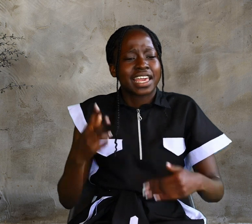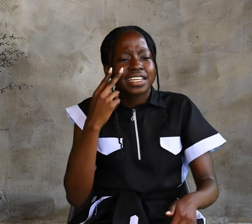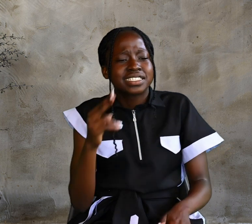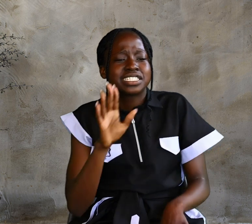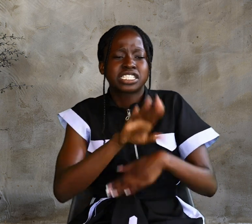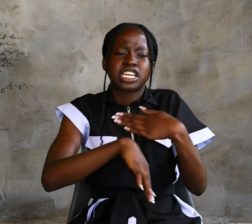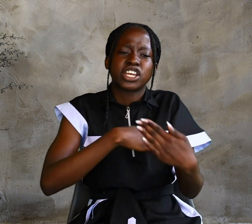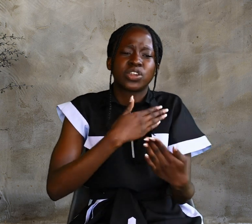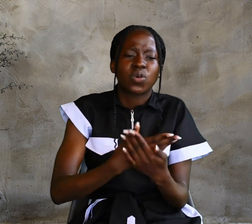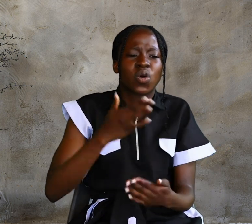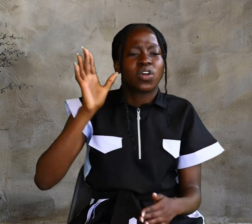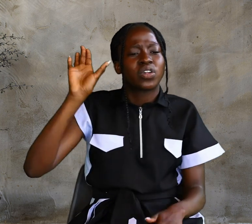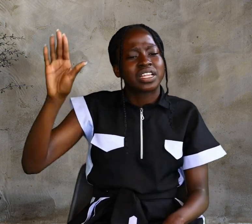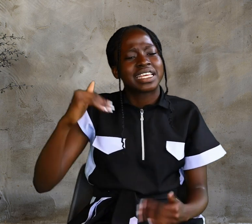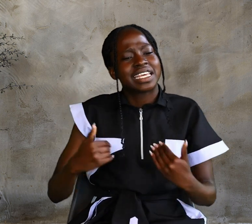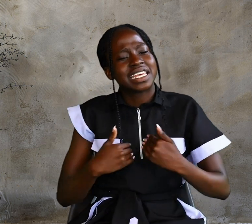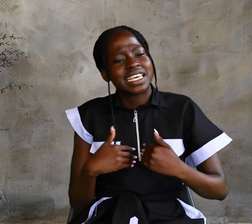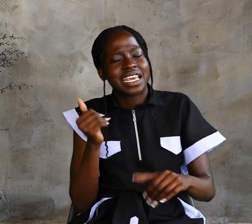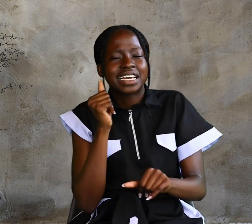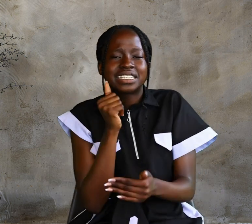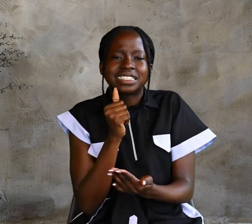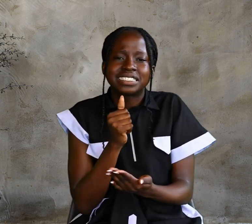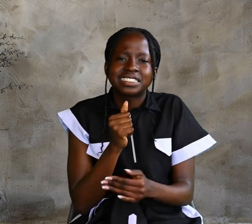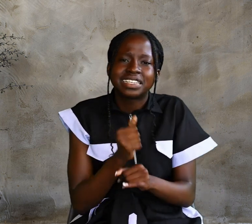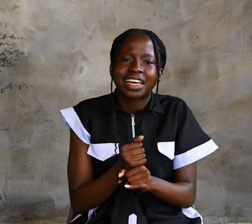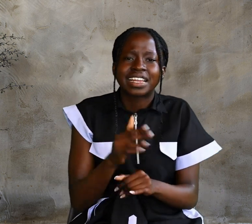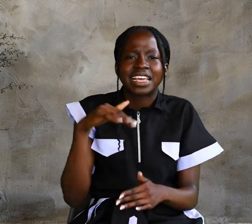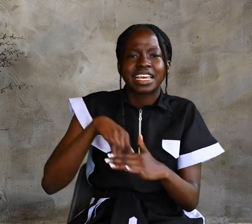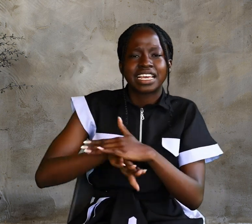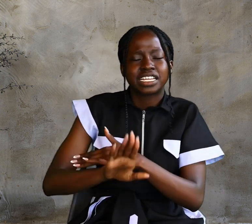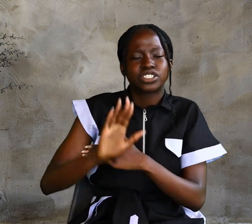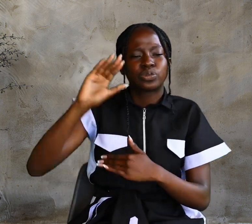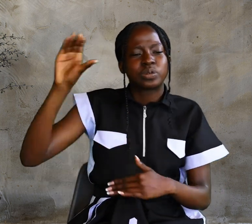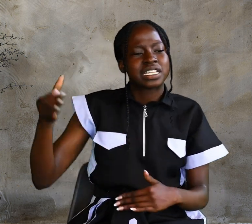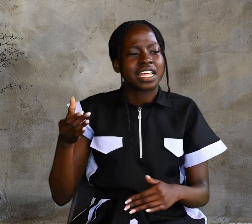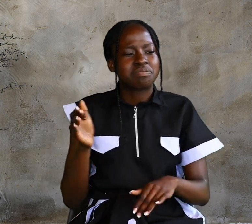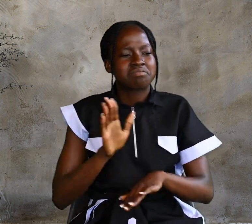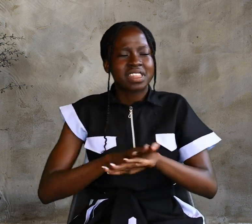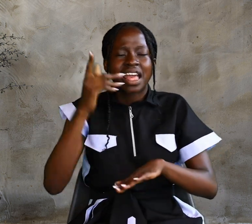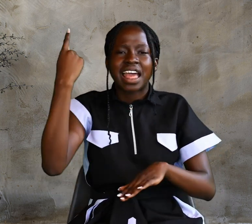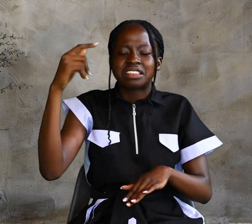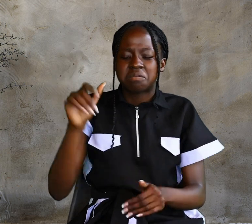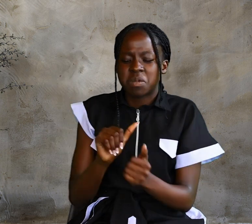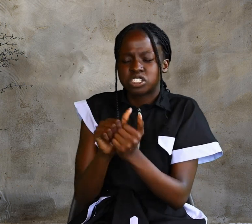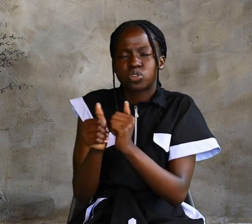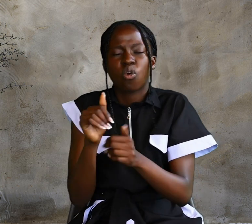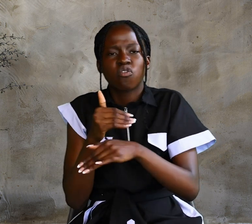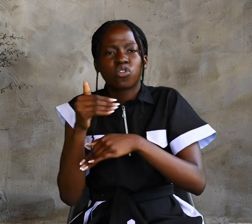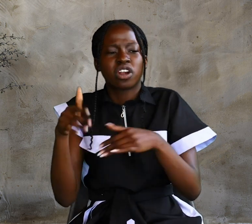They had seen all that he had done in Jerusalem At the Passover festival.